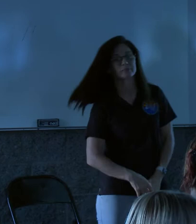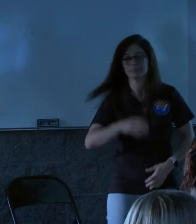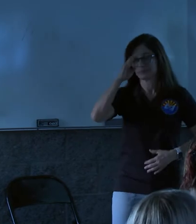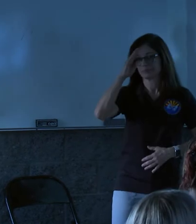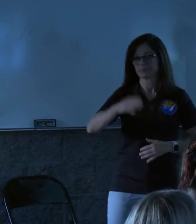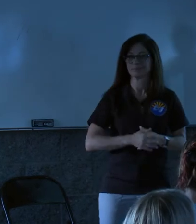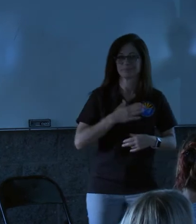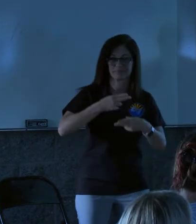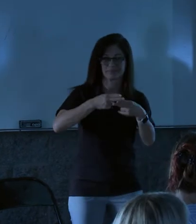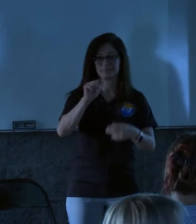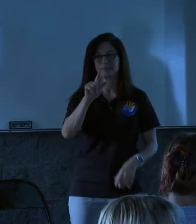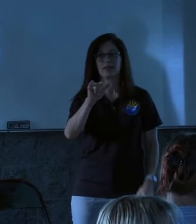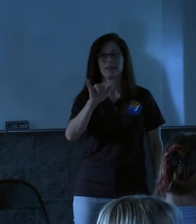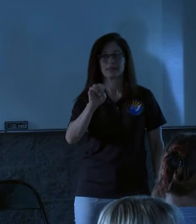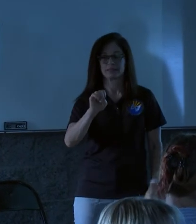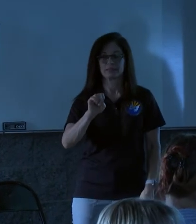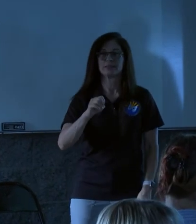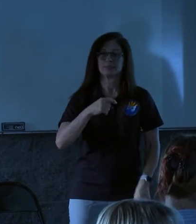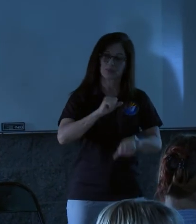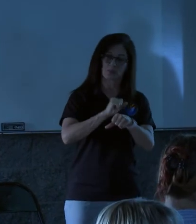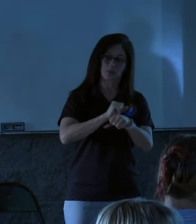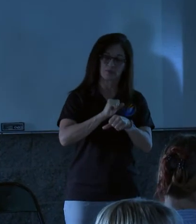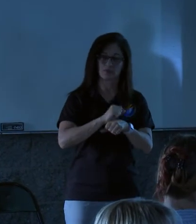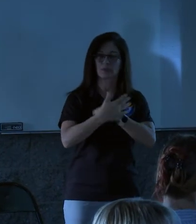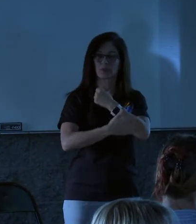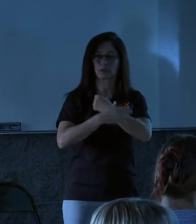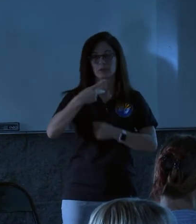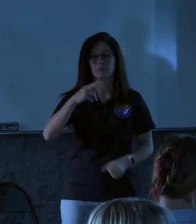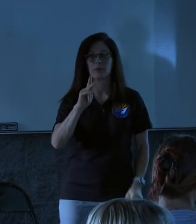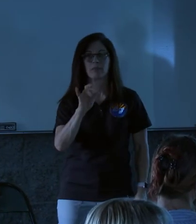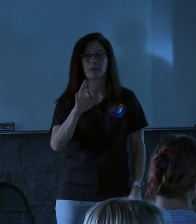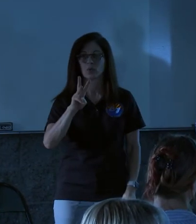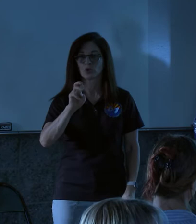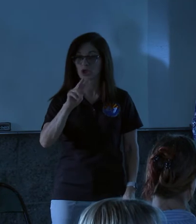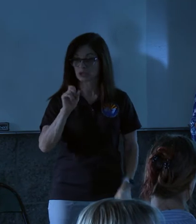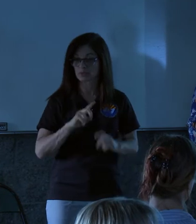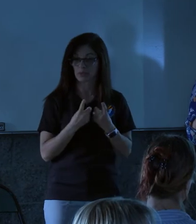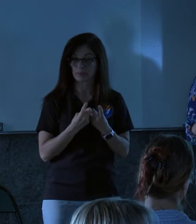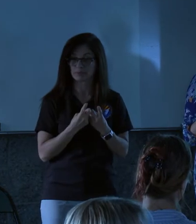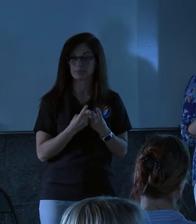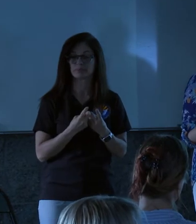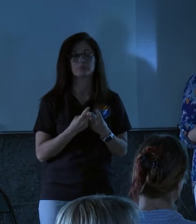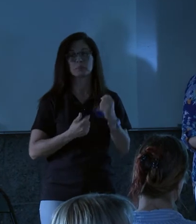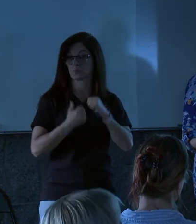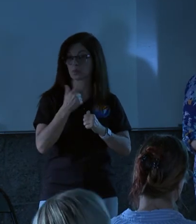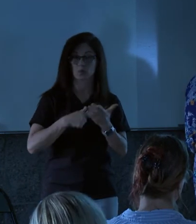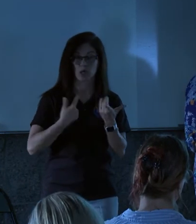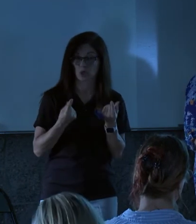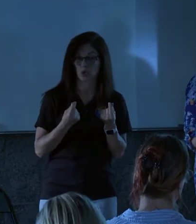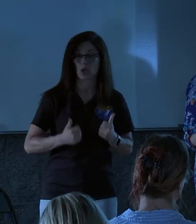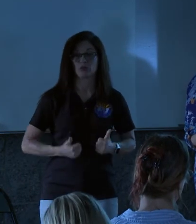Hi, my name is Allie. I work for the County Public Works Department. A lot of what I do is resident